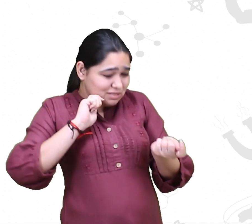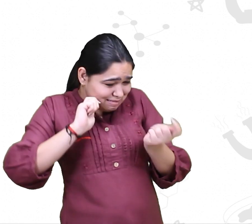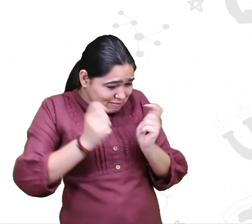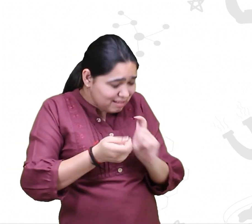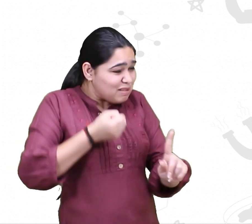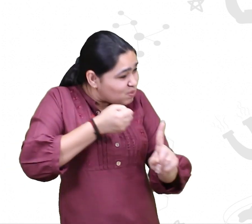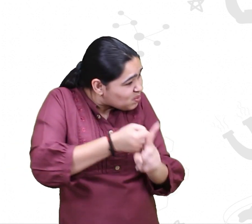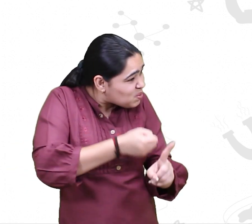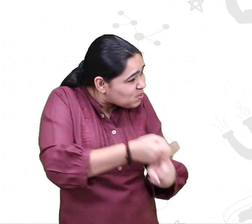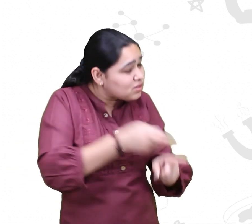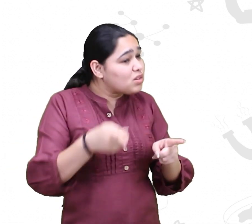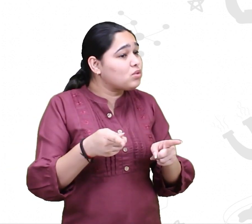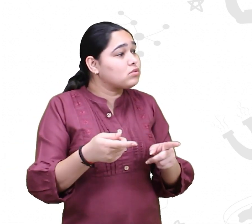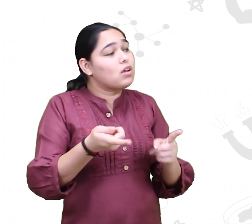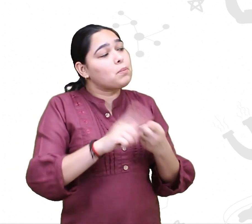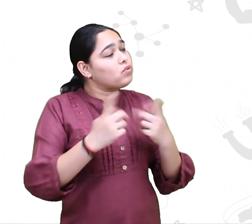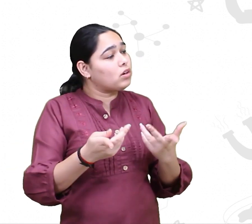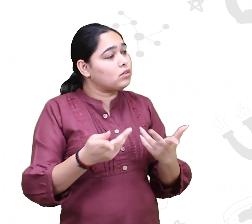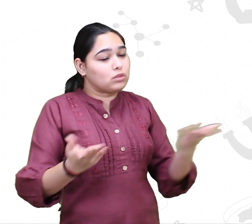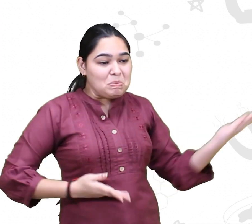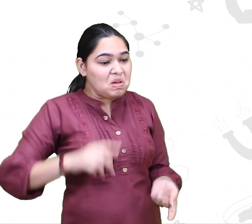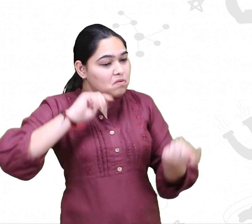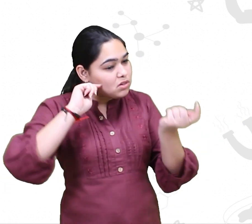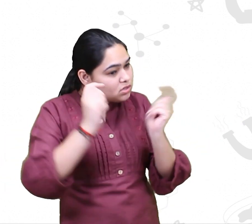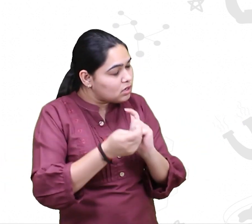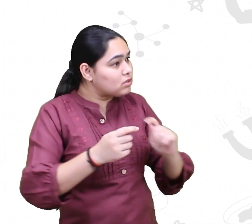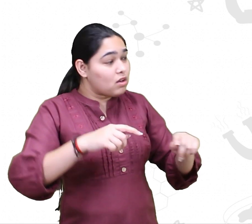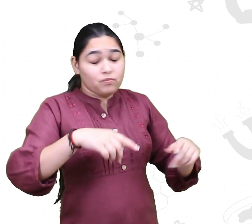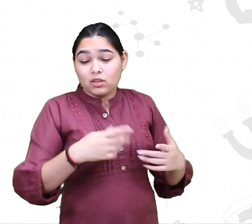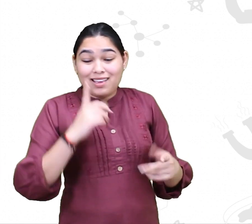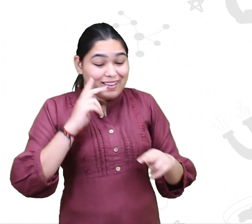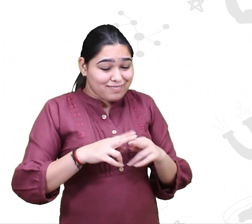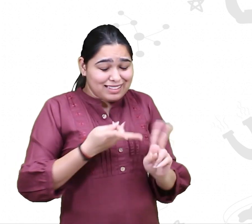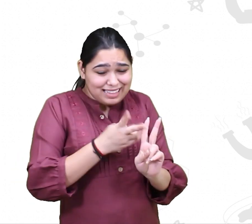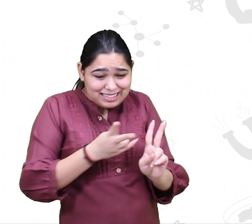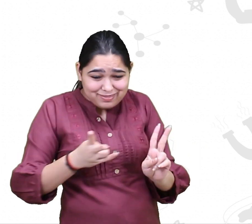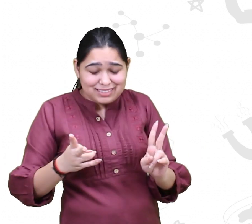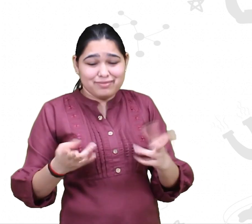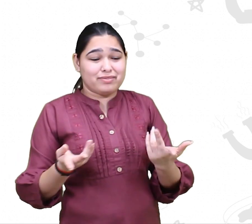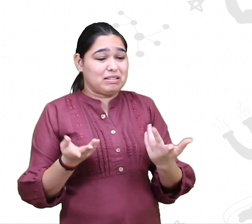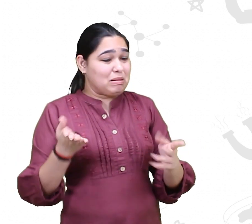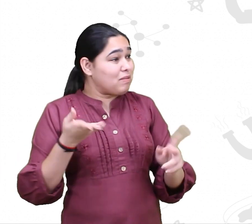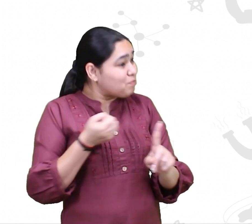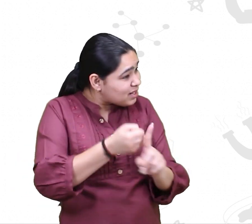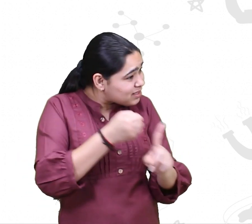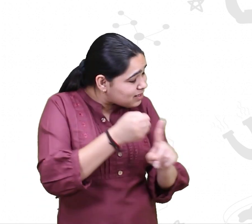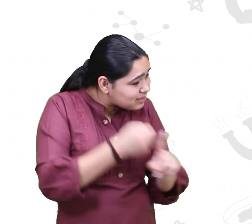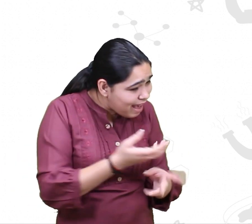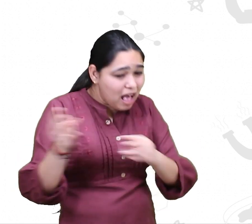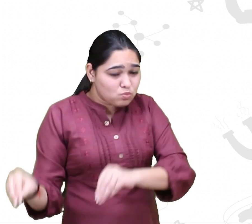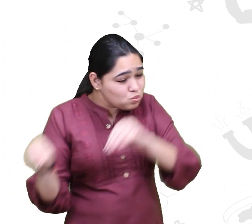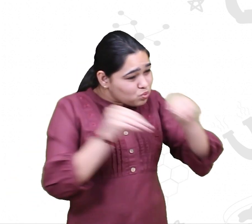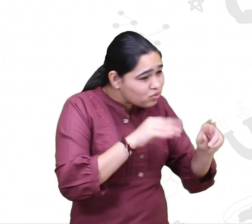these are redirected behaviors, like in the case of primates, they groom each other. And for them, grooming is like us sending a WhatsApp